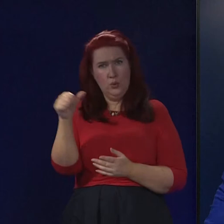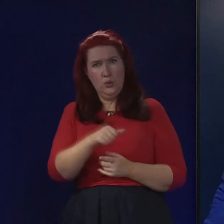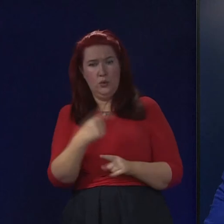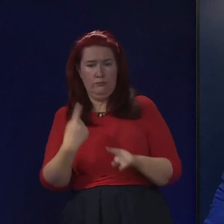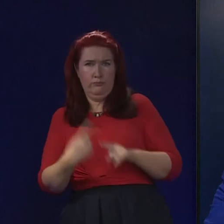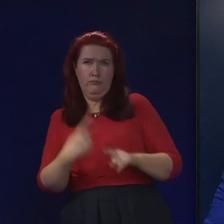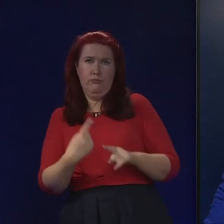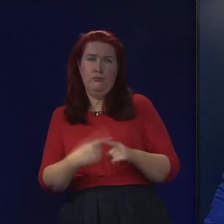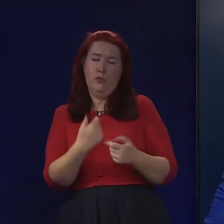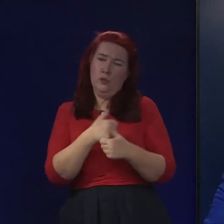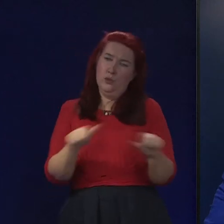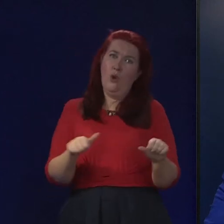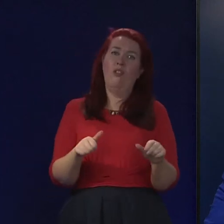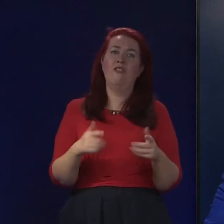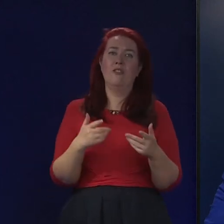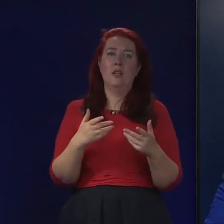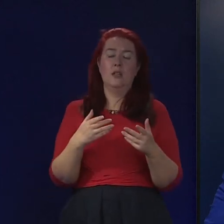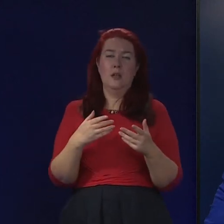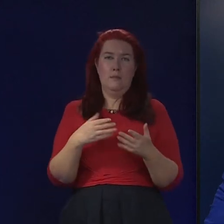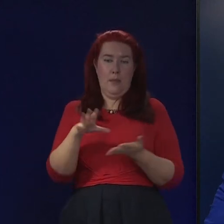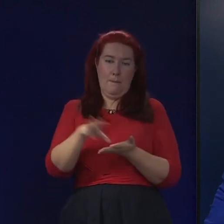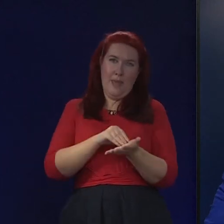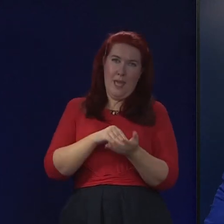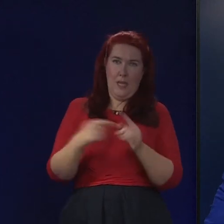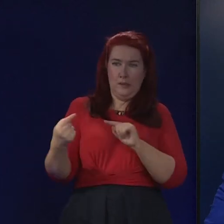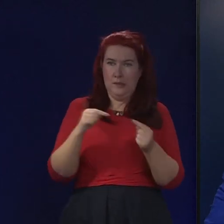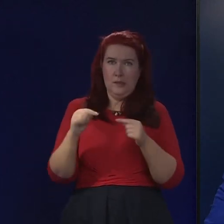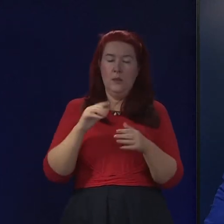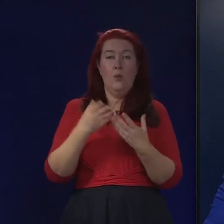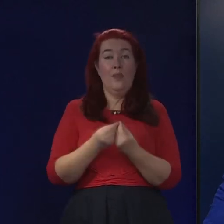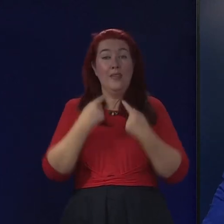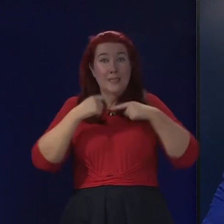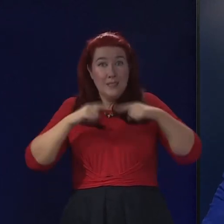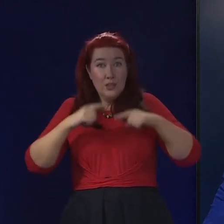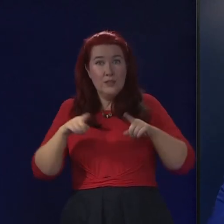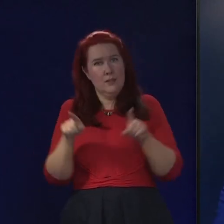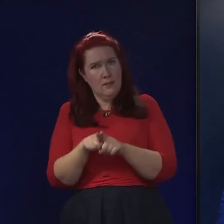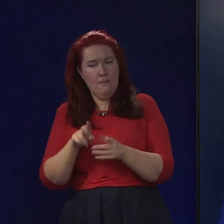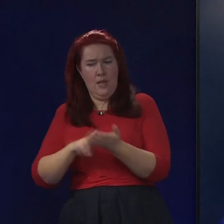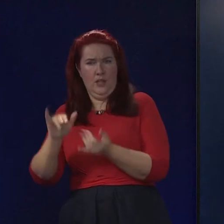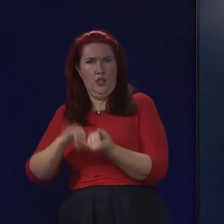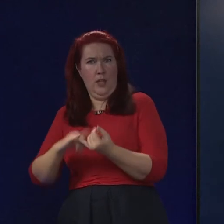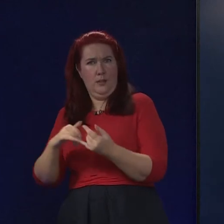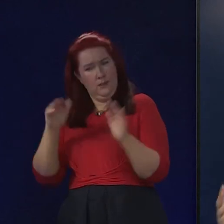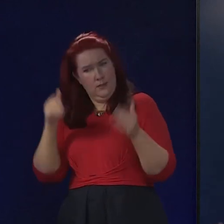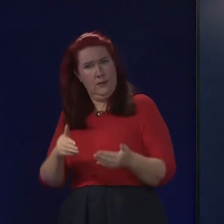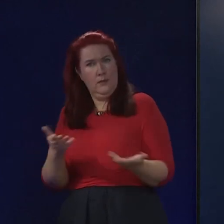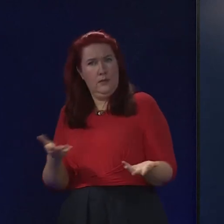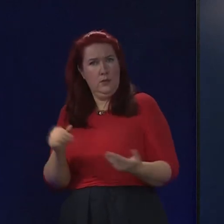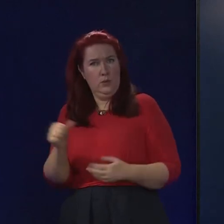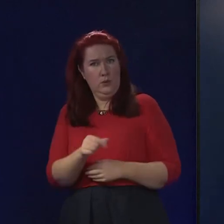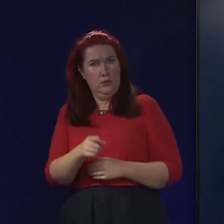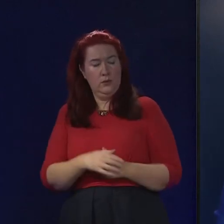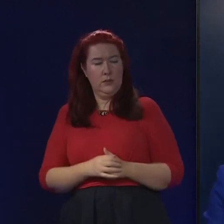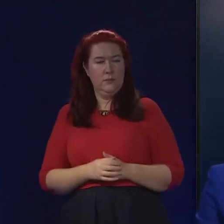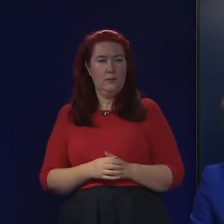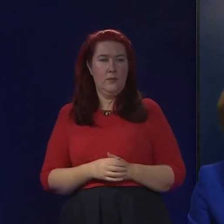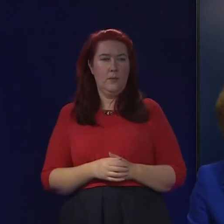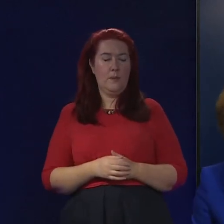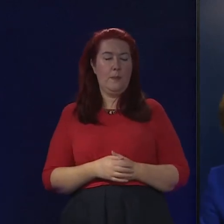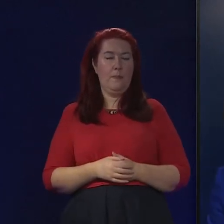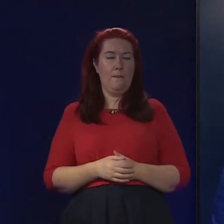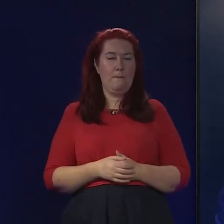pay resolution with teachers as you have the NHS. Are you going to step in? I always get slightly,